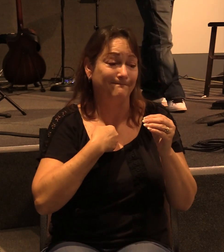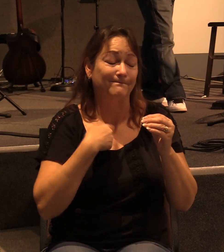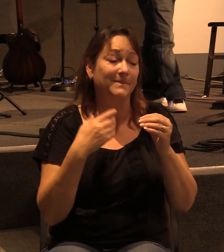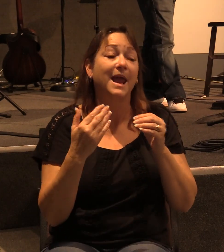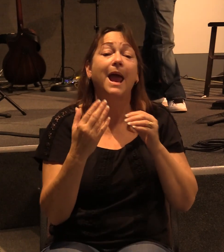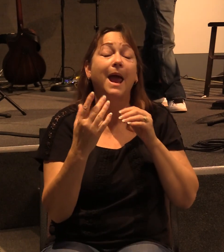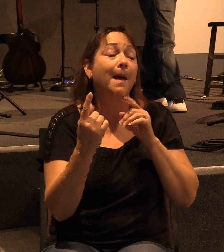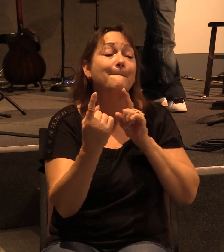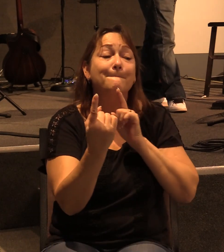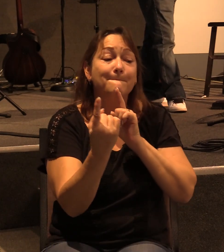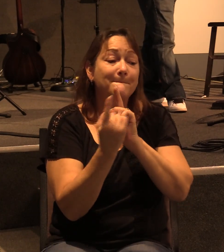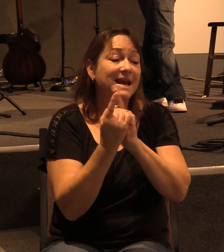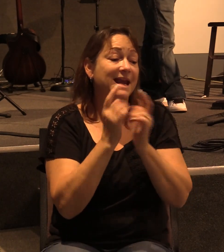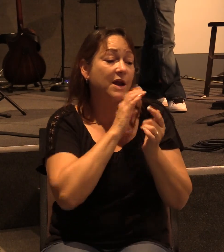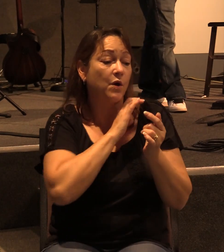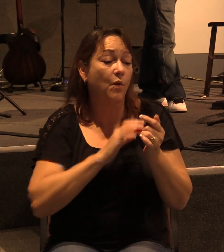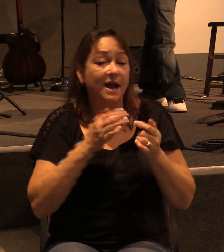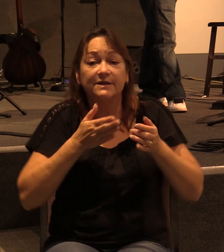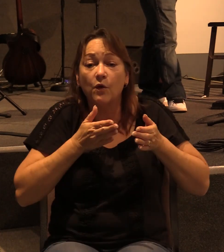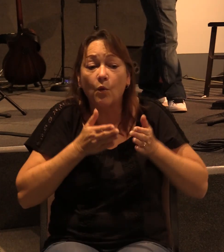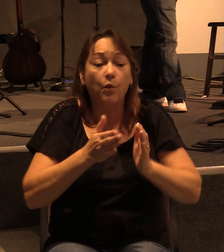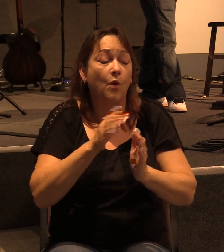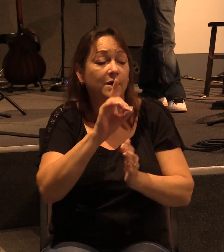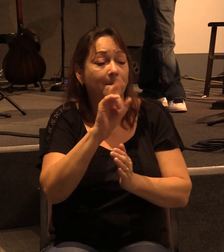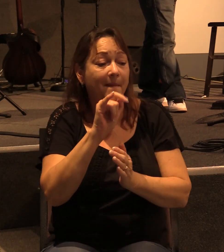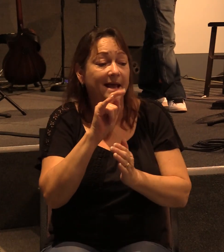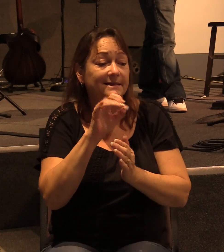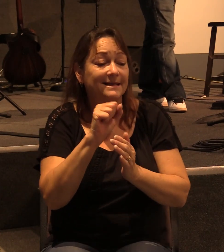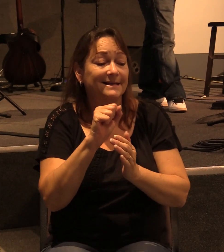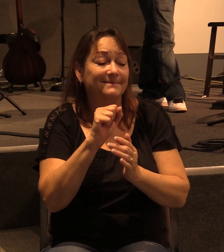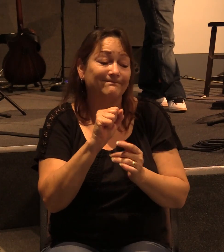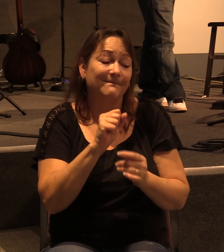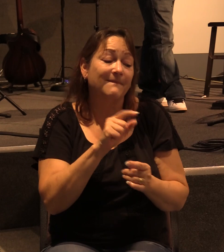to Damascus they gave us the right hand of fellowship